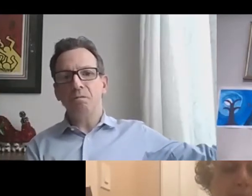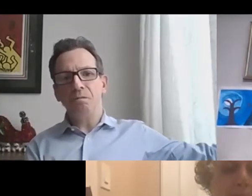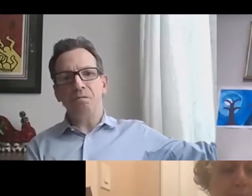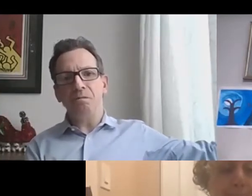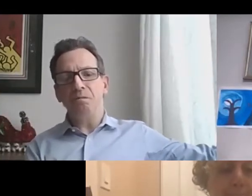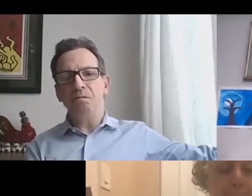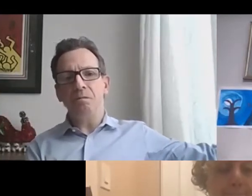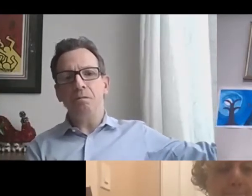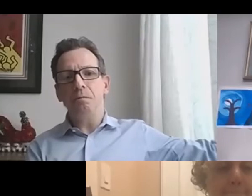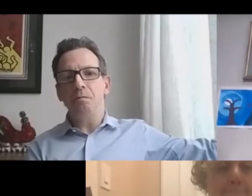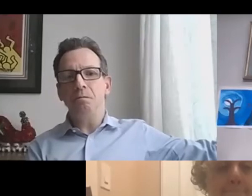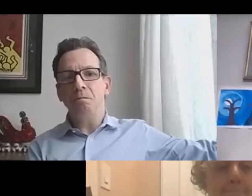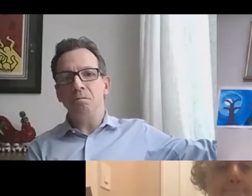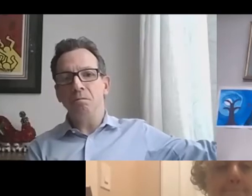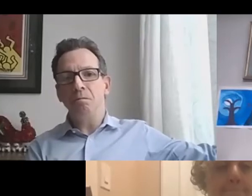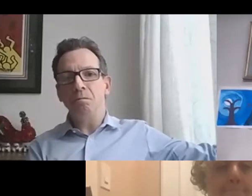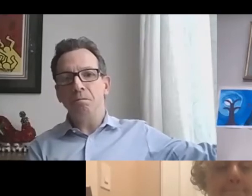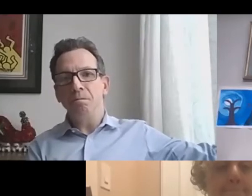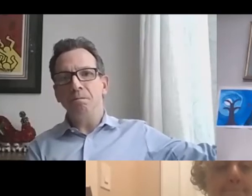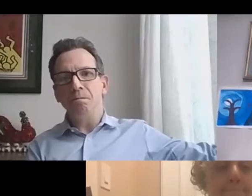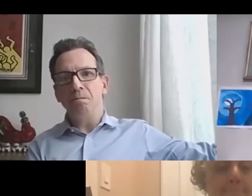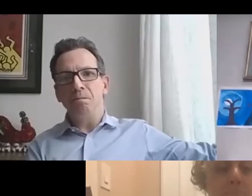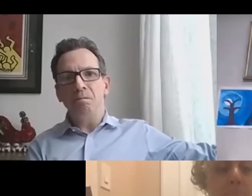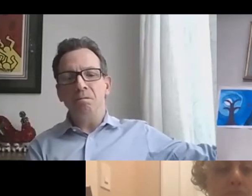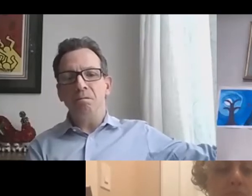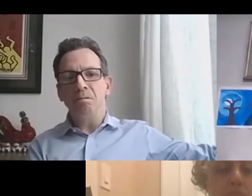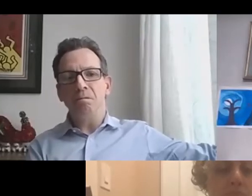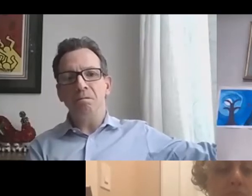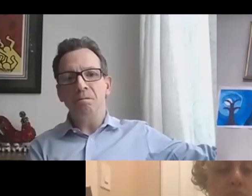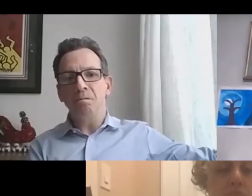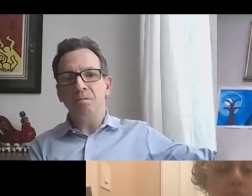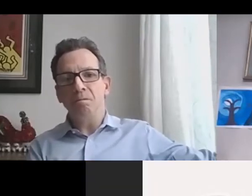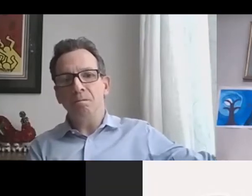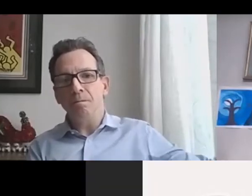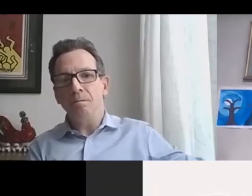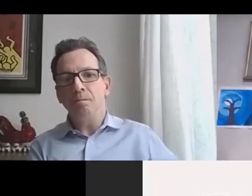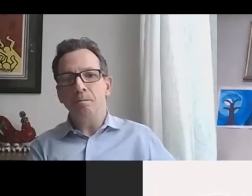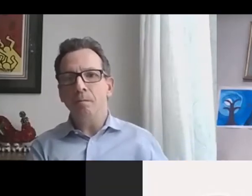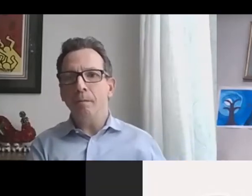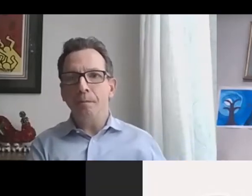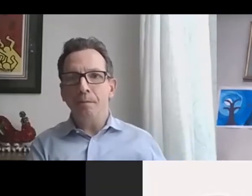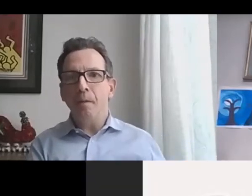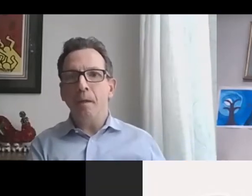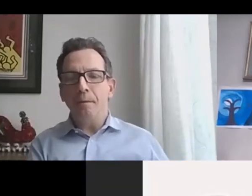that in the gig platforms such as Uber and the delivery platforms, the Amazon